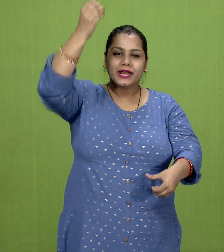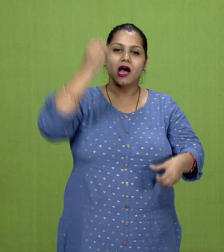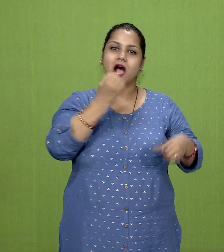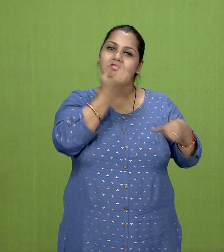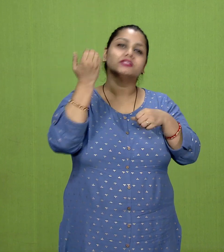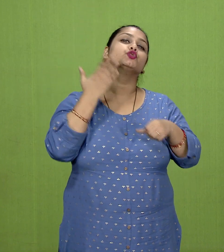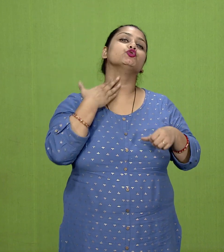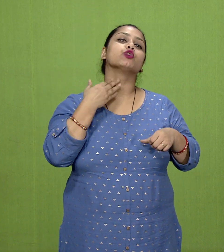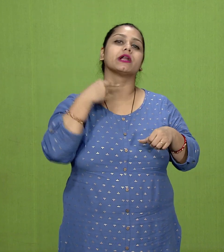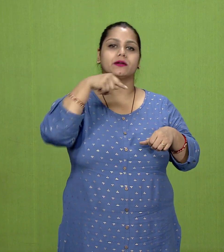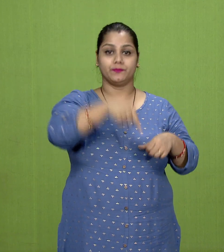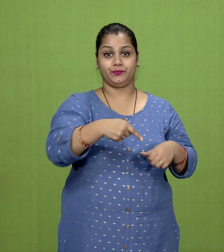were grown